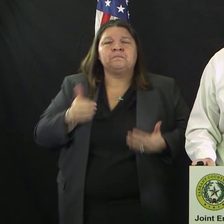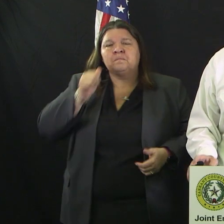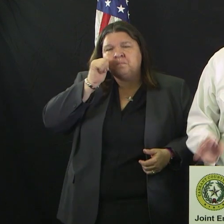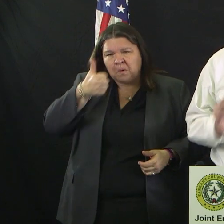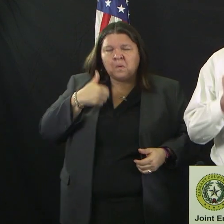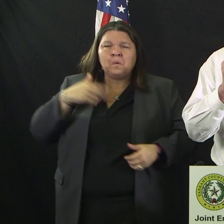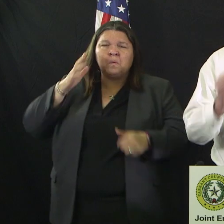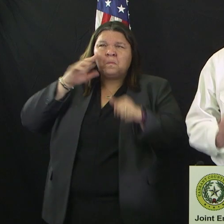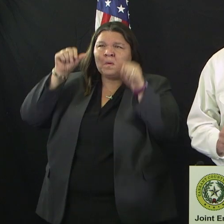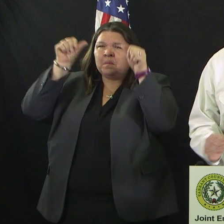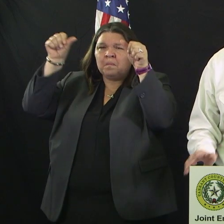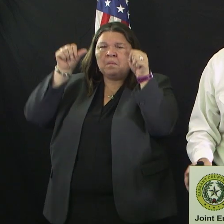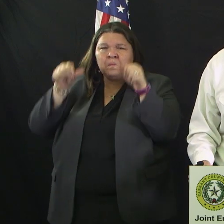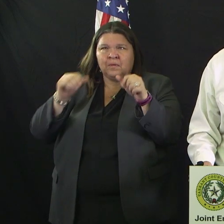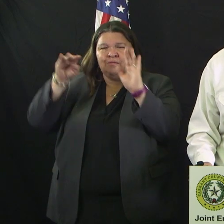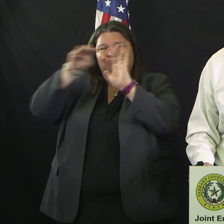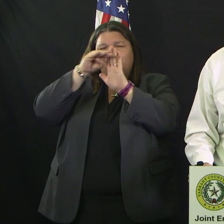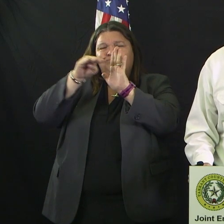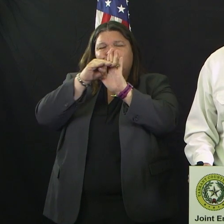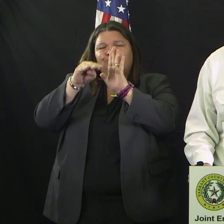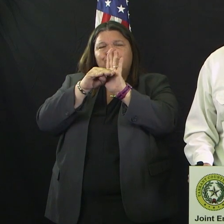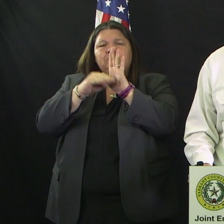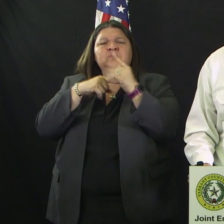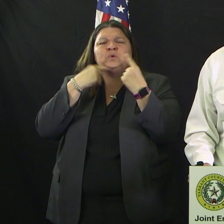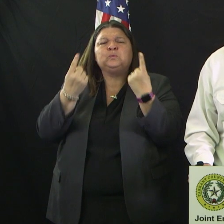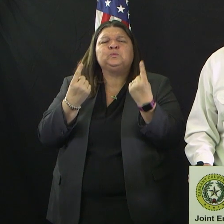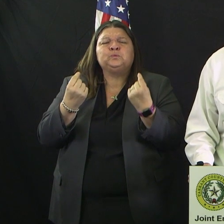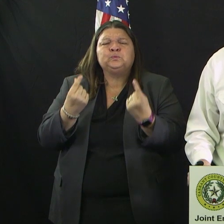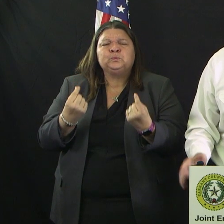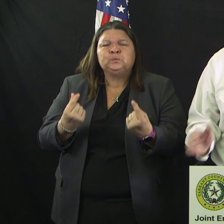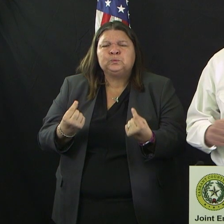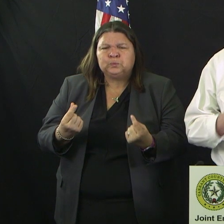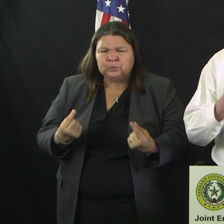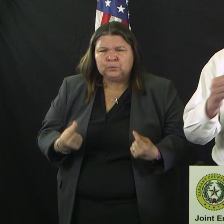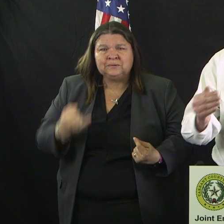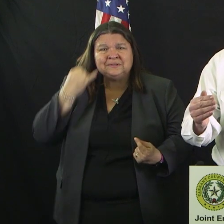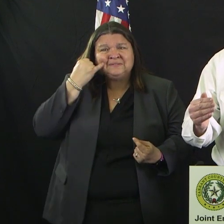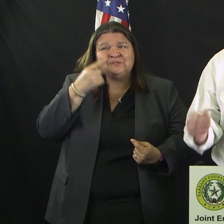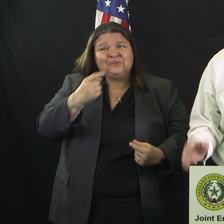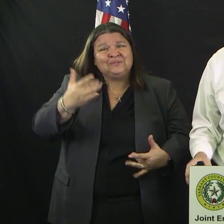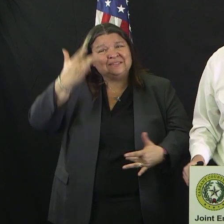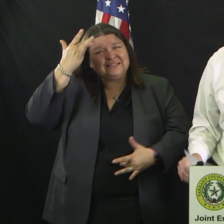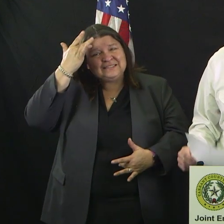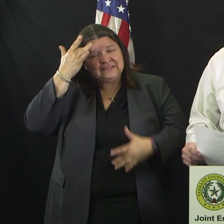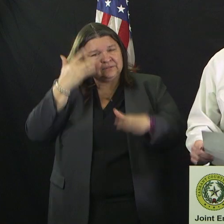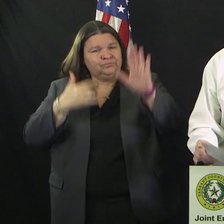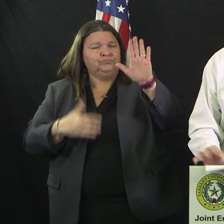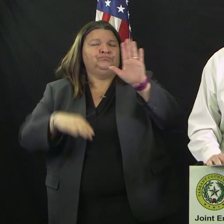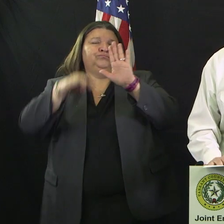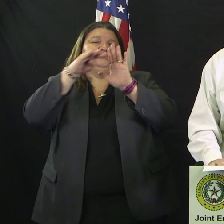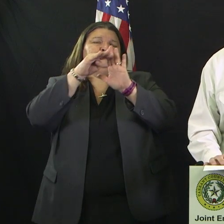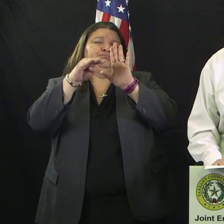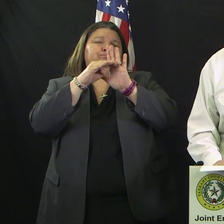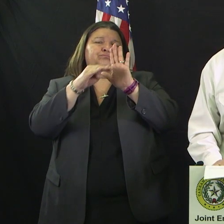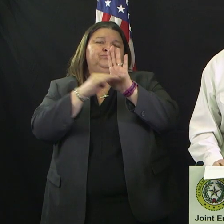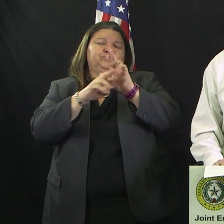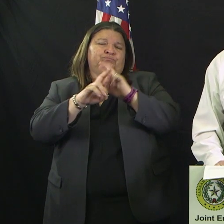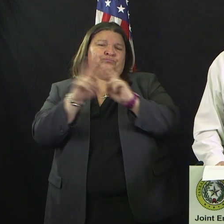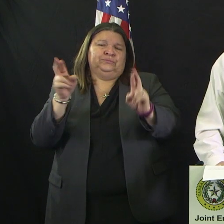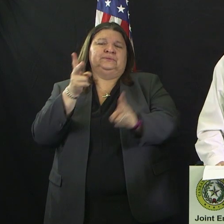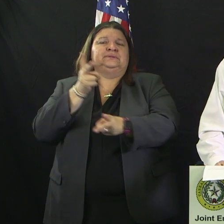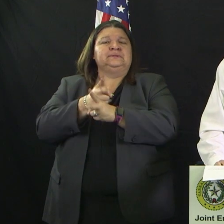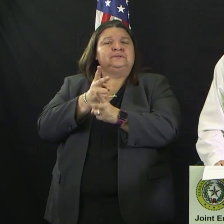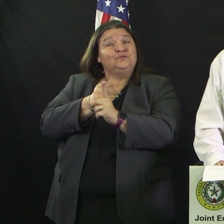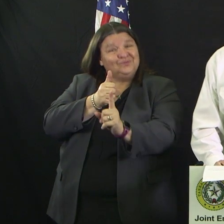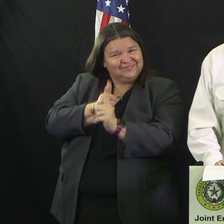guideline to follow in order to help take care of themselves. A couple things about it that I would really